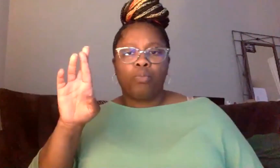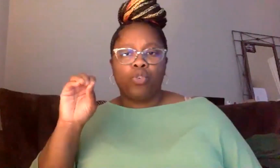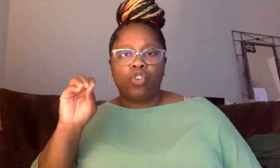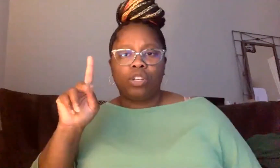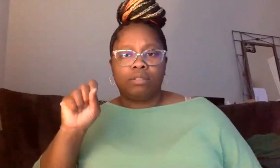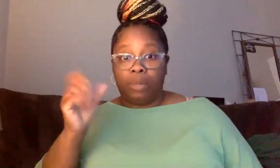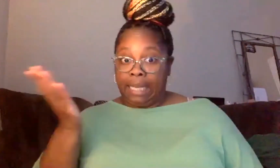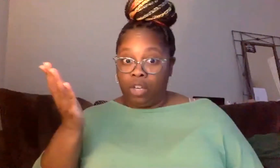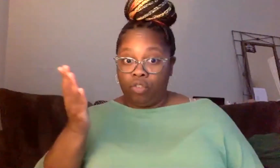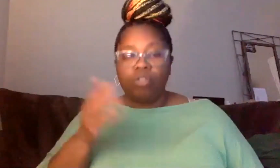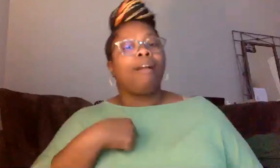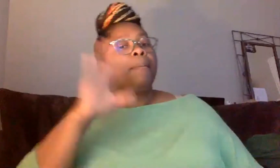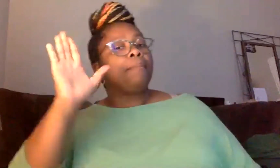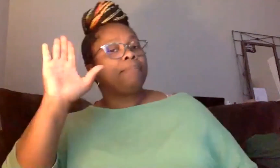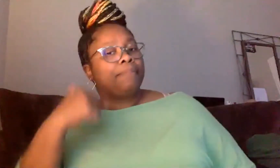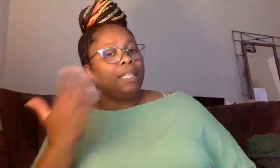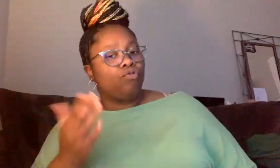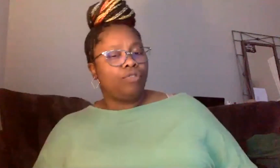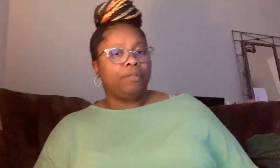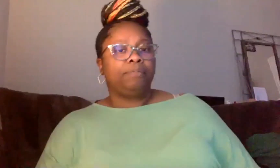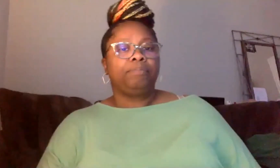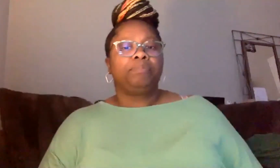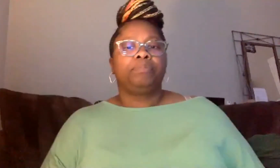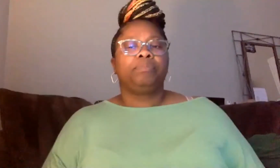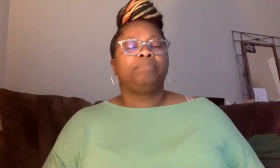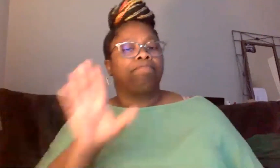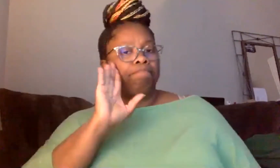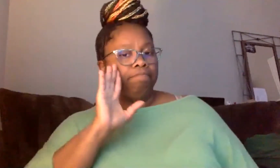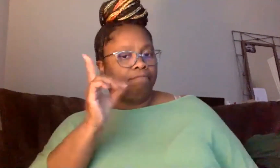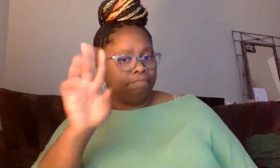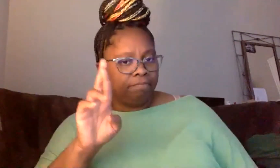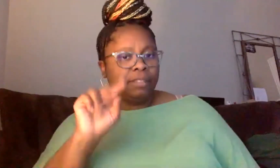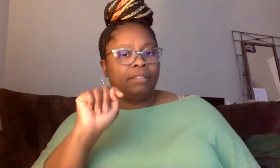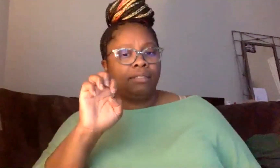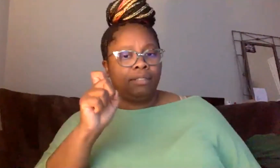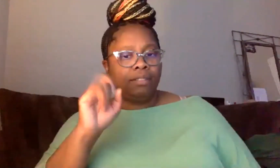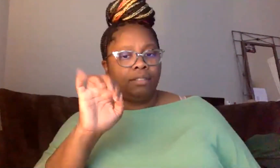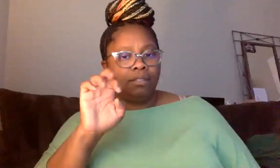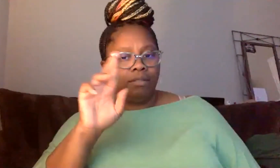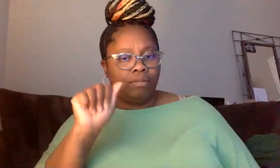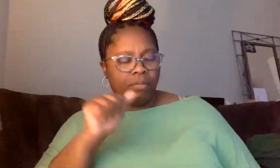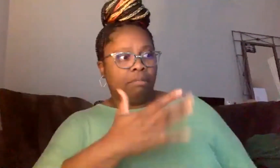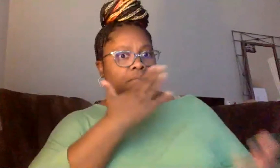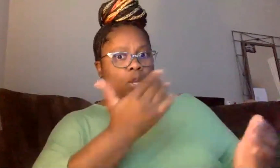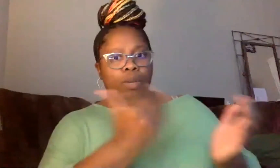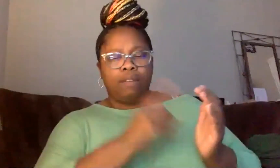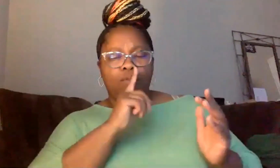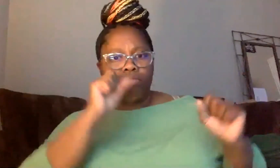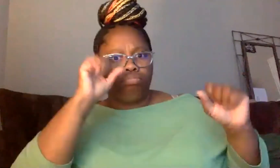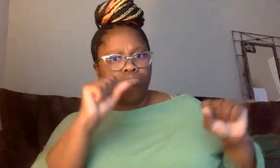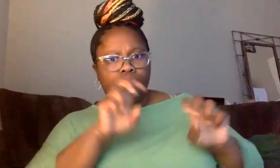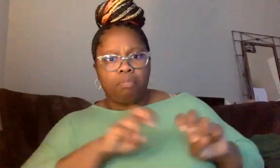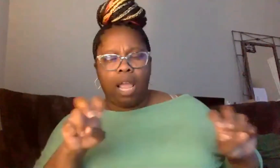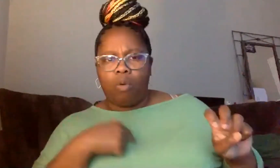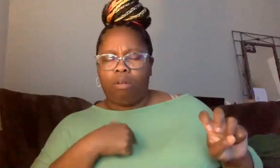Yes. Marlo here. Hi, Marlo. Hey, Dr. Texera. And thank you again for an awesome panel. I'm honored to be